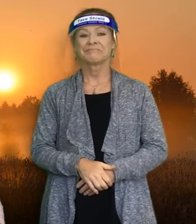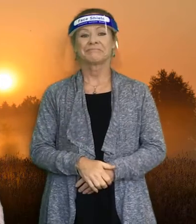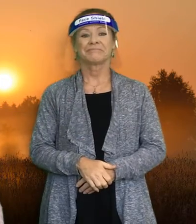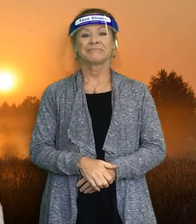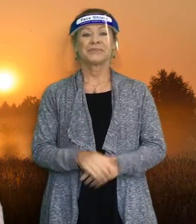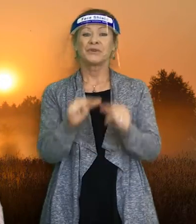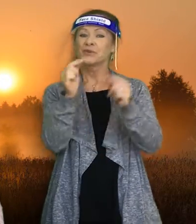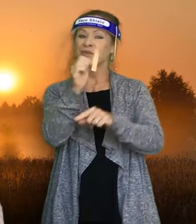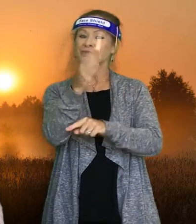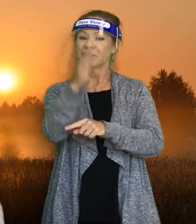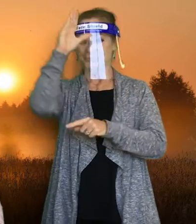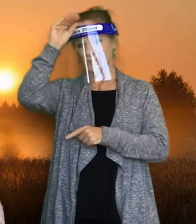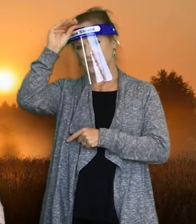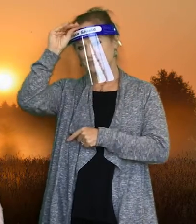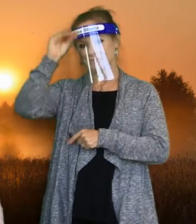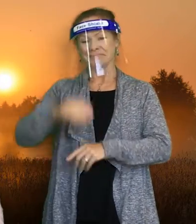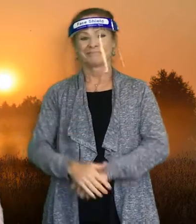Great job, boys.